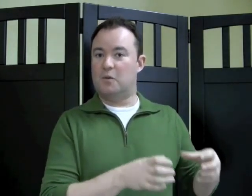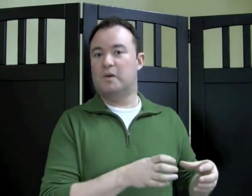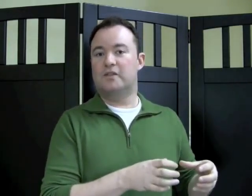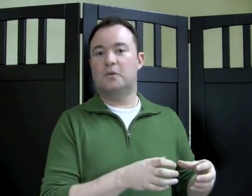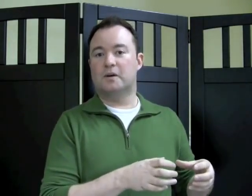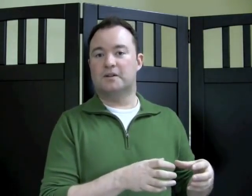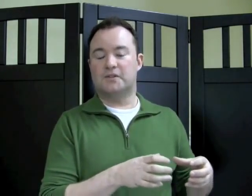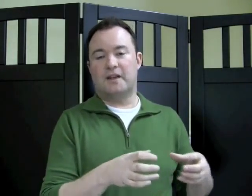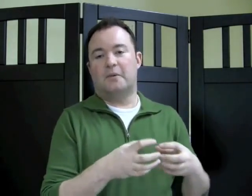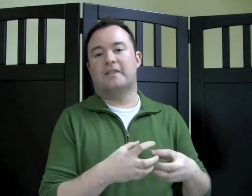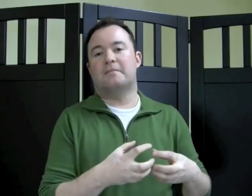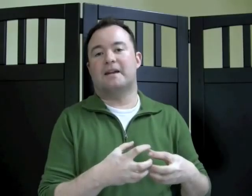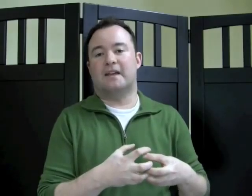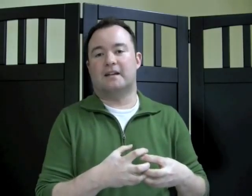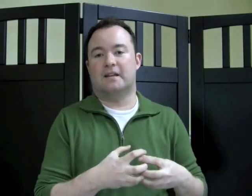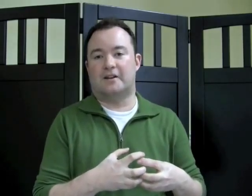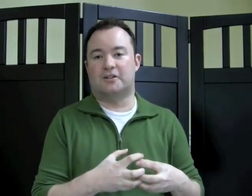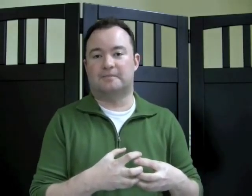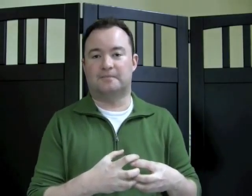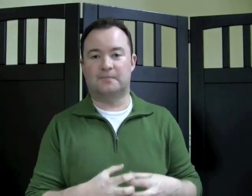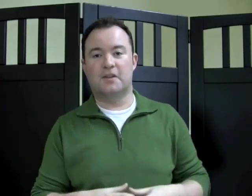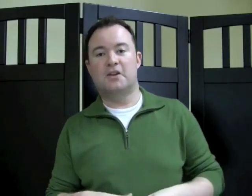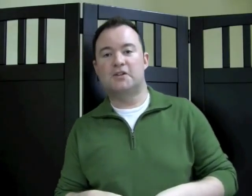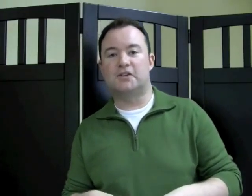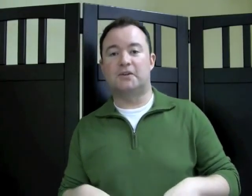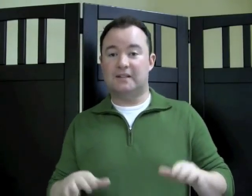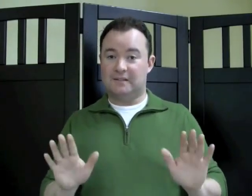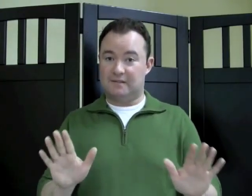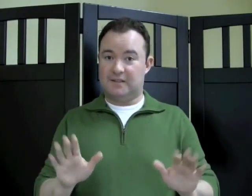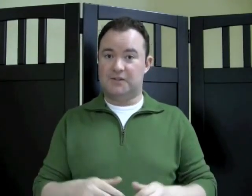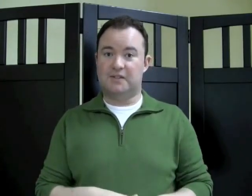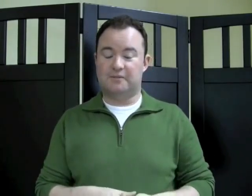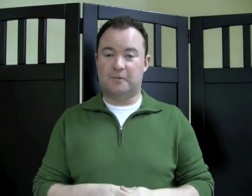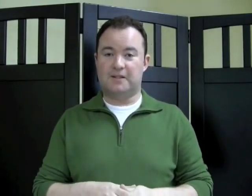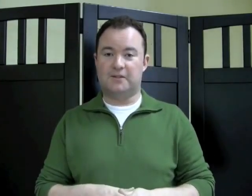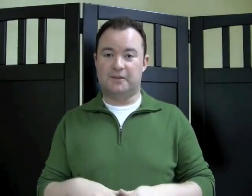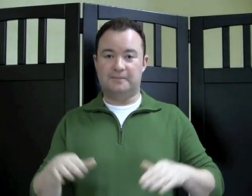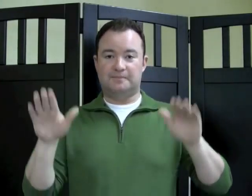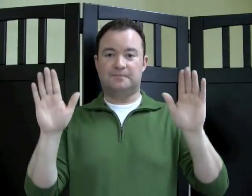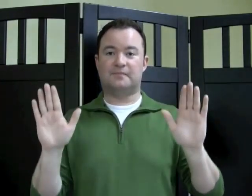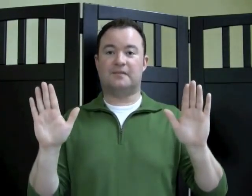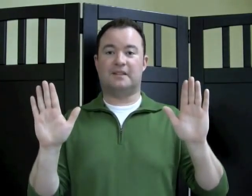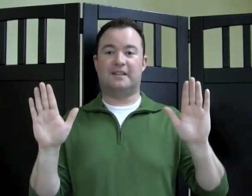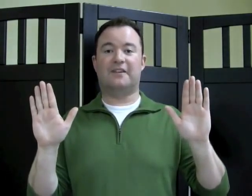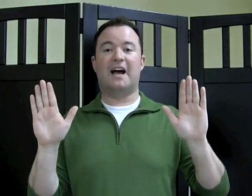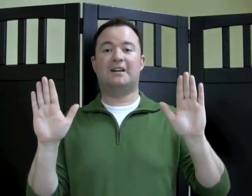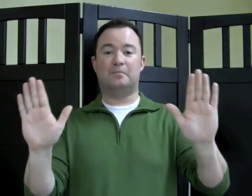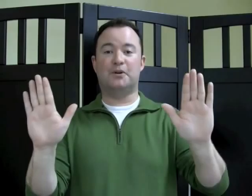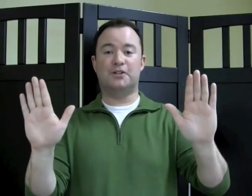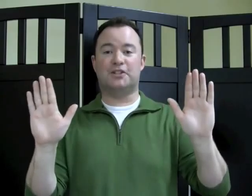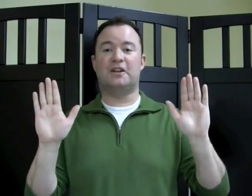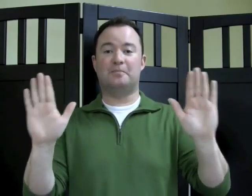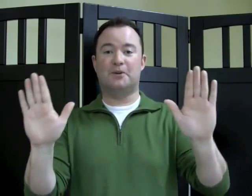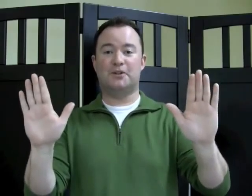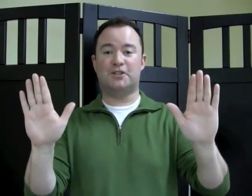with the word. So that way they make that connection. So, here's a different way to do it. You gotta push, push,